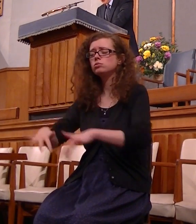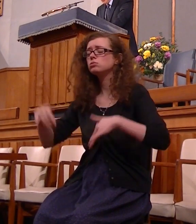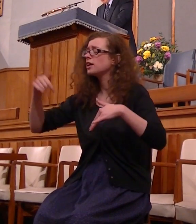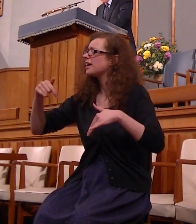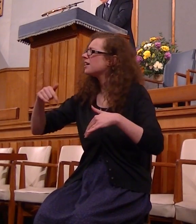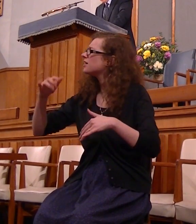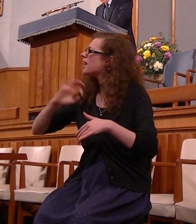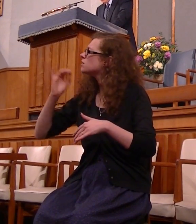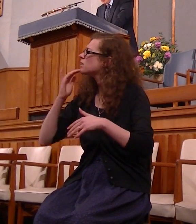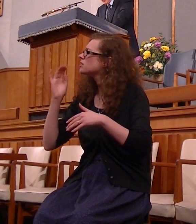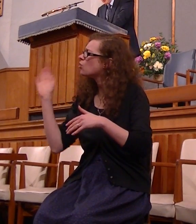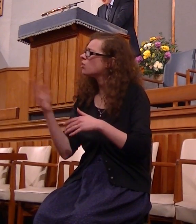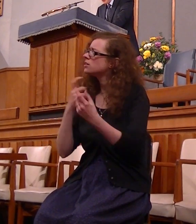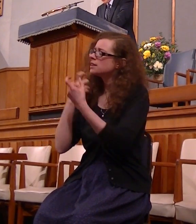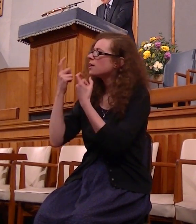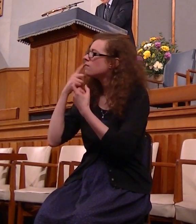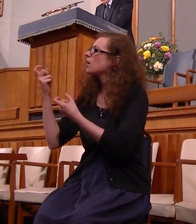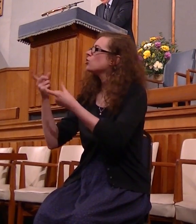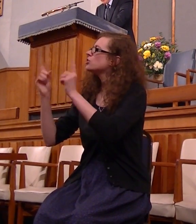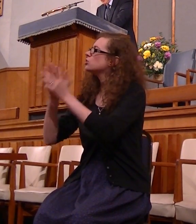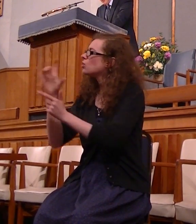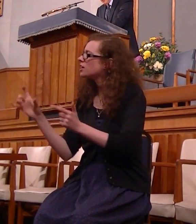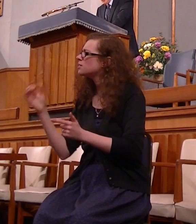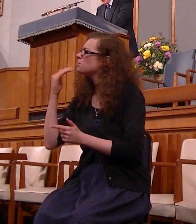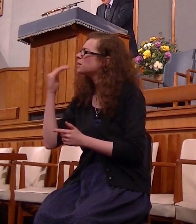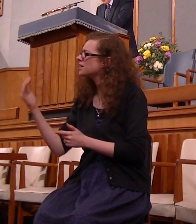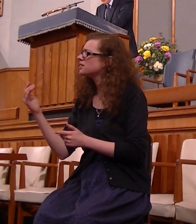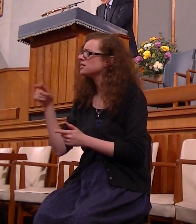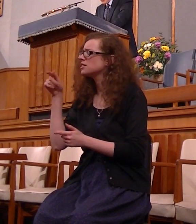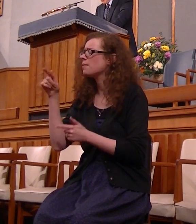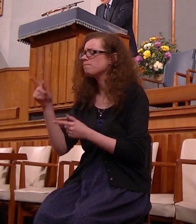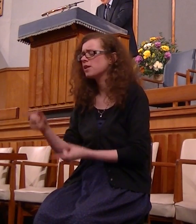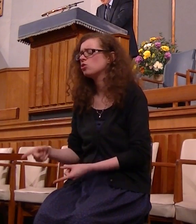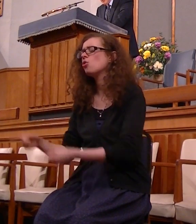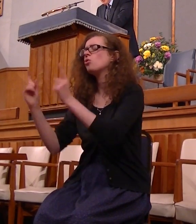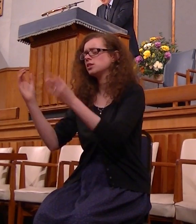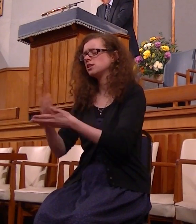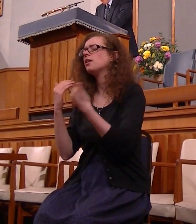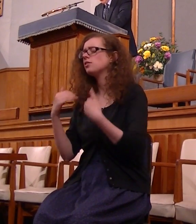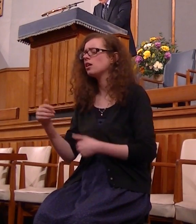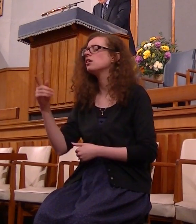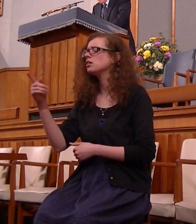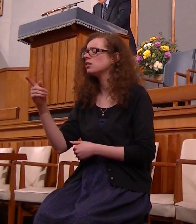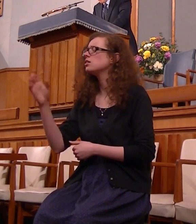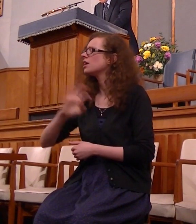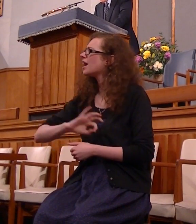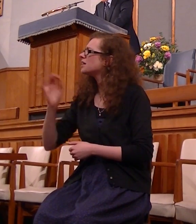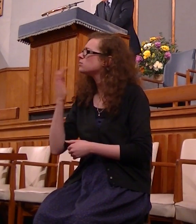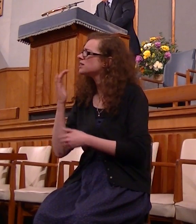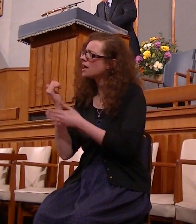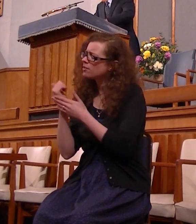come to seek and find Jesus Christ our lord and our saviour and prove him